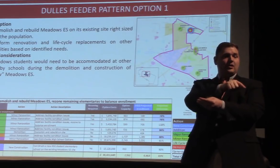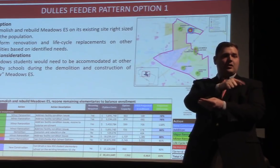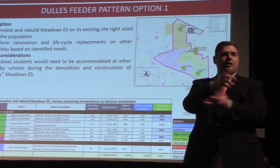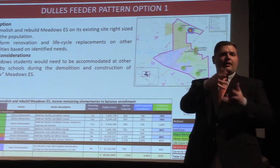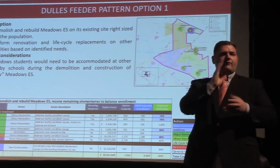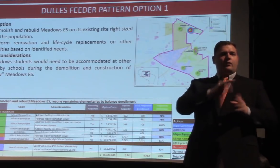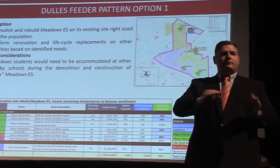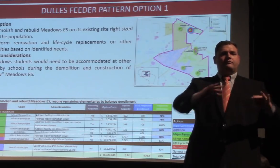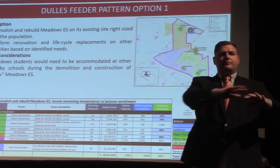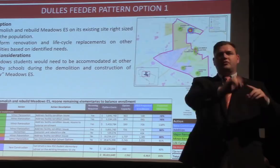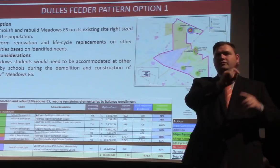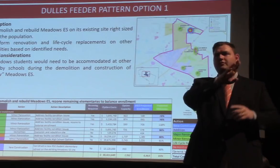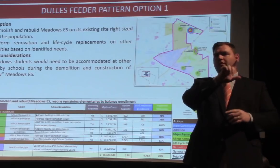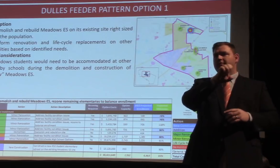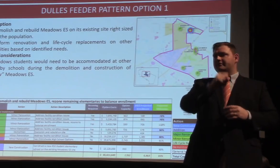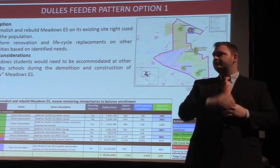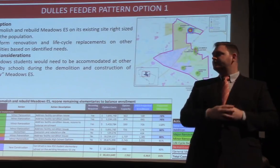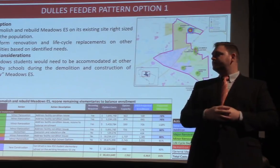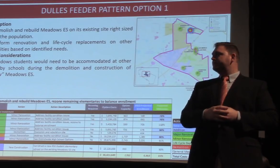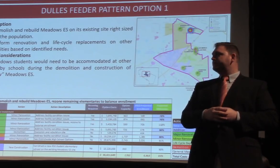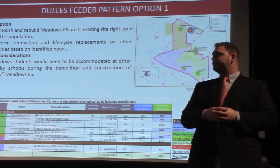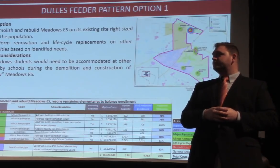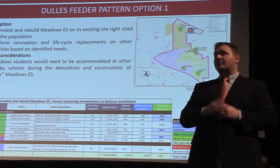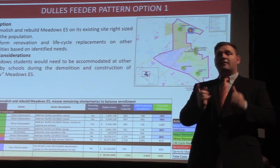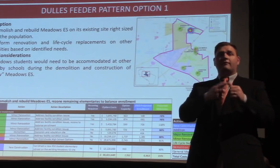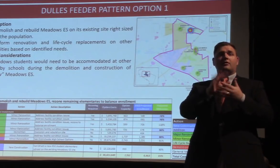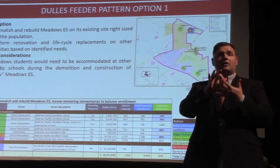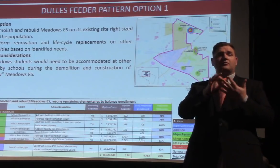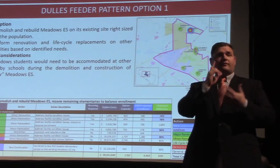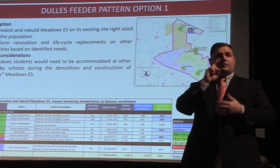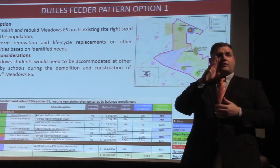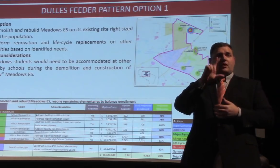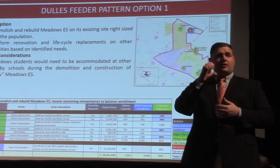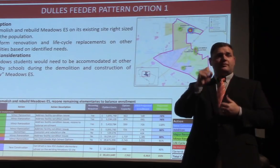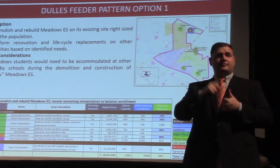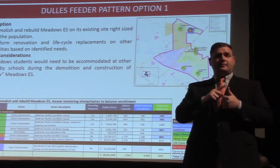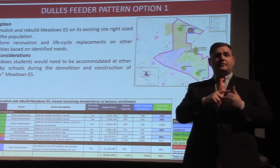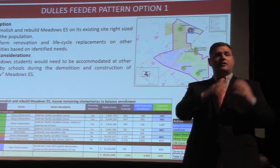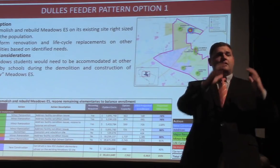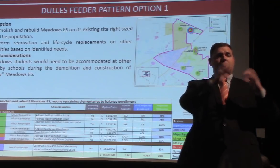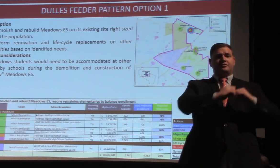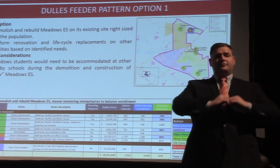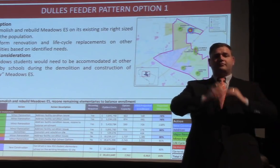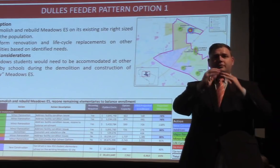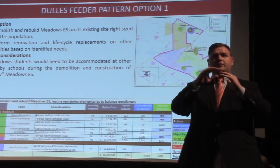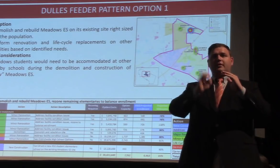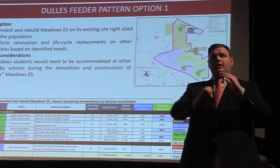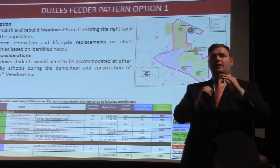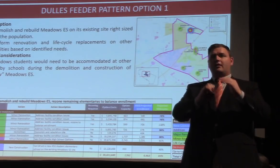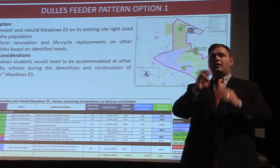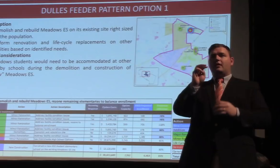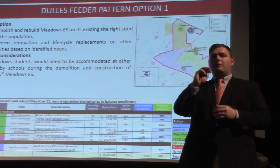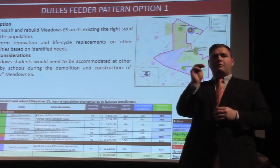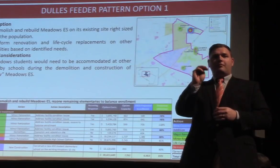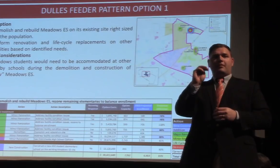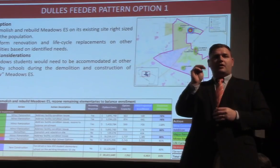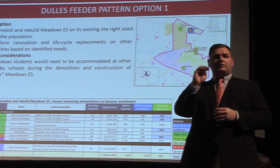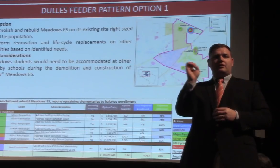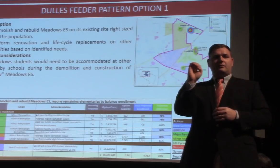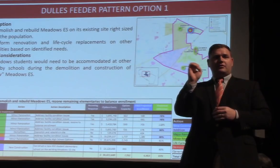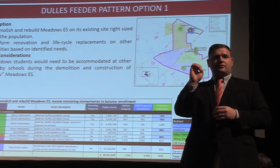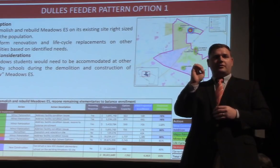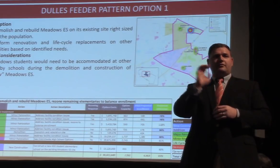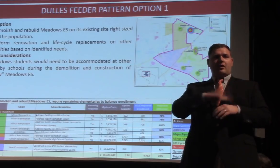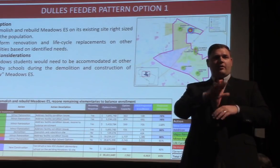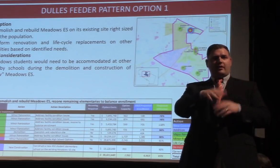So our first option for the Dulles feeder pattern is to demolish and rebuild Meadows Elementary on its existing site. Right size for the population.